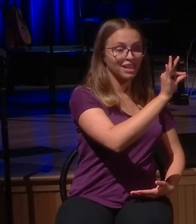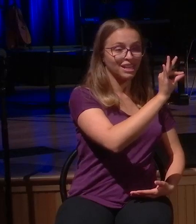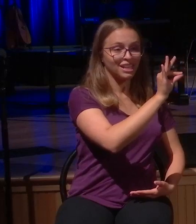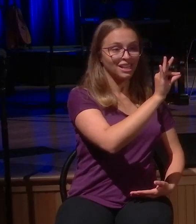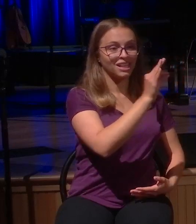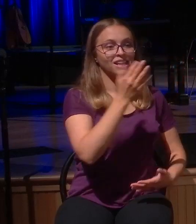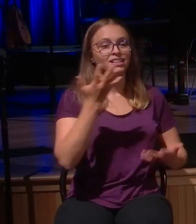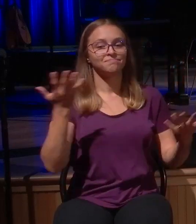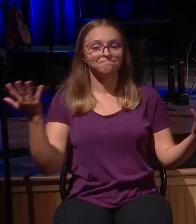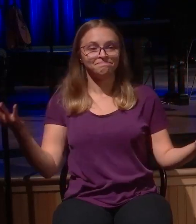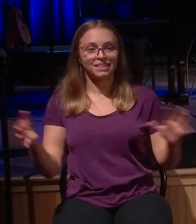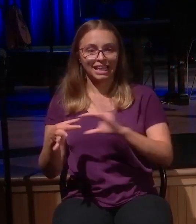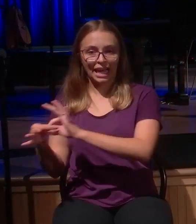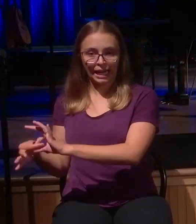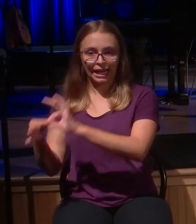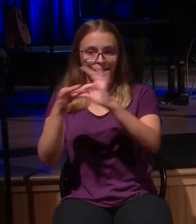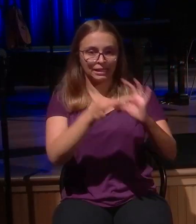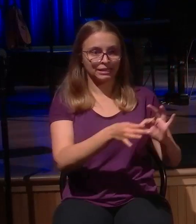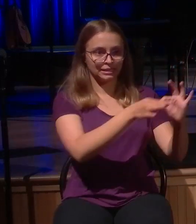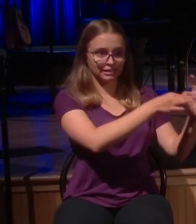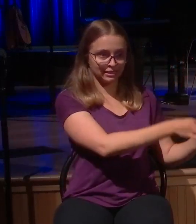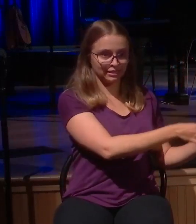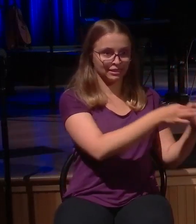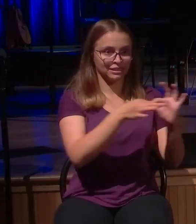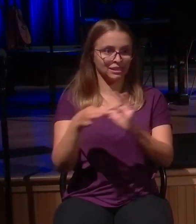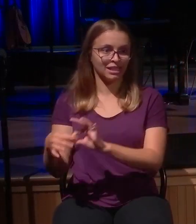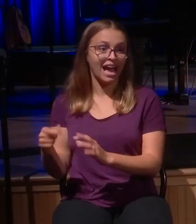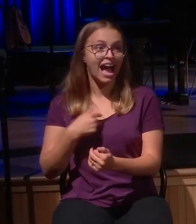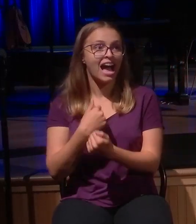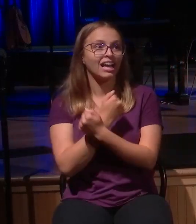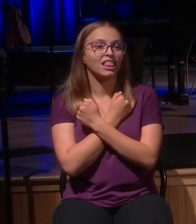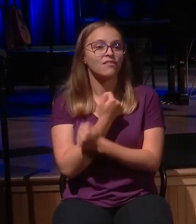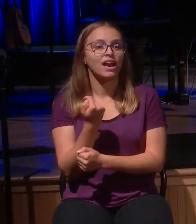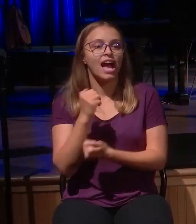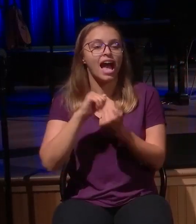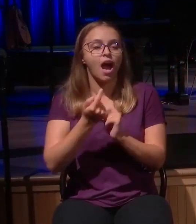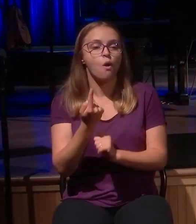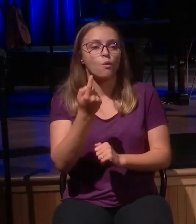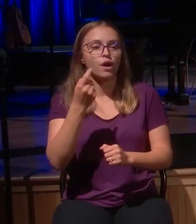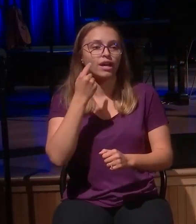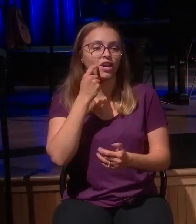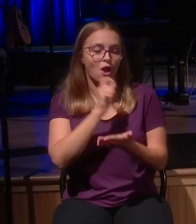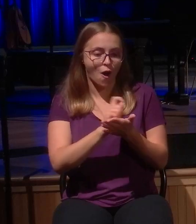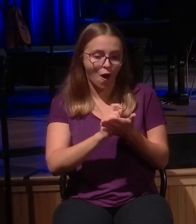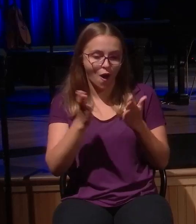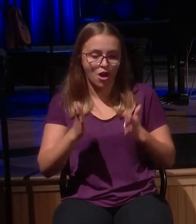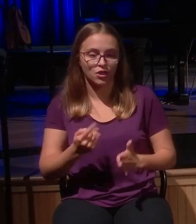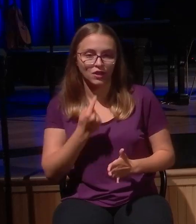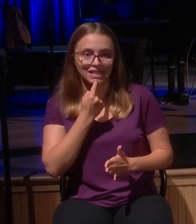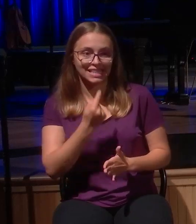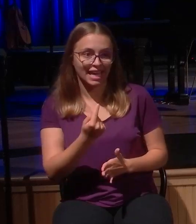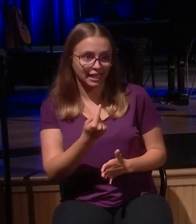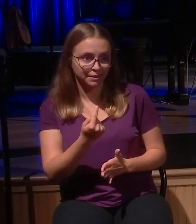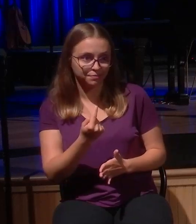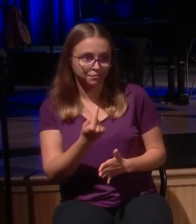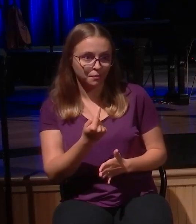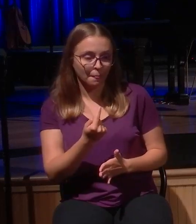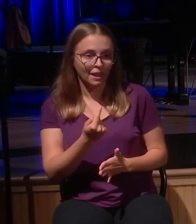I love how one author put a very simple portrait of this direction of the prodigal.